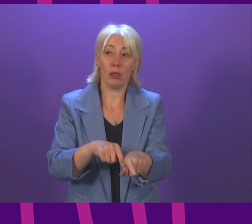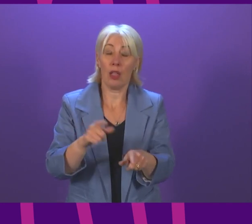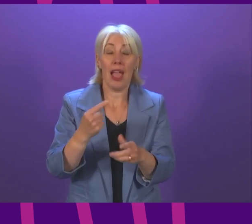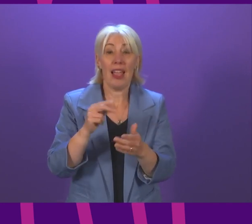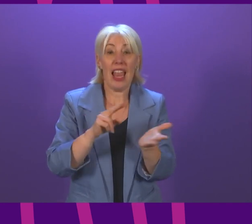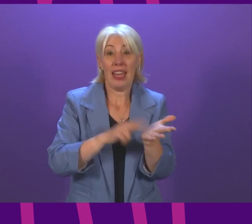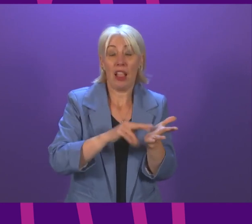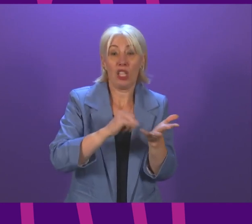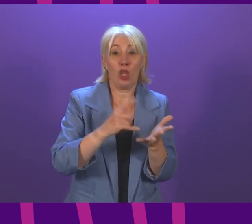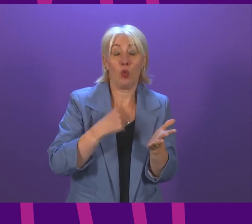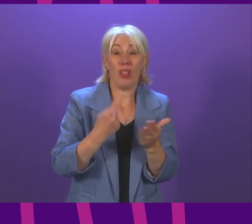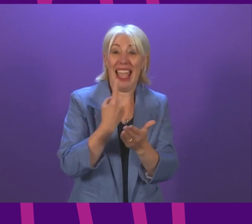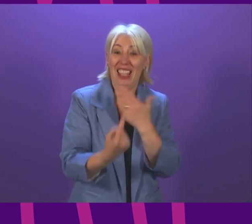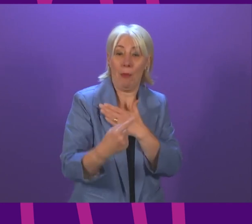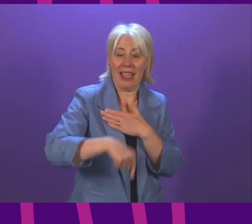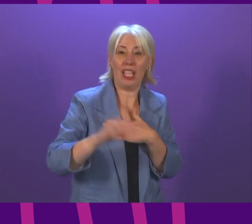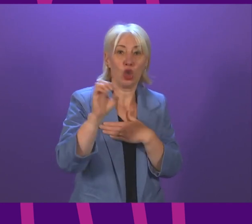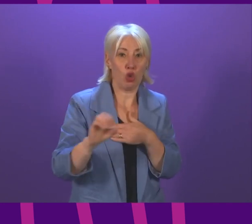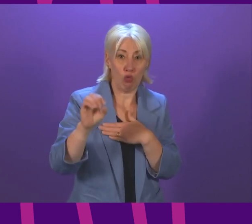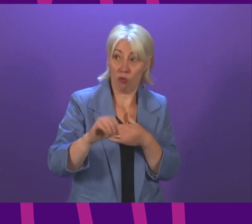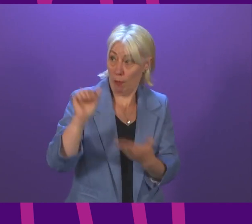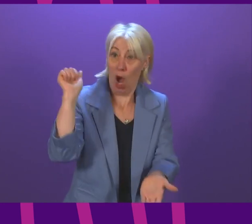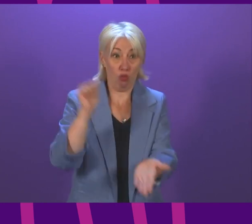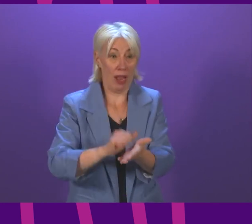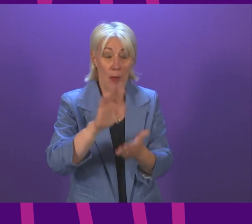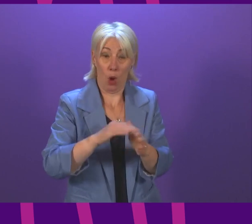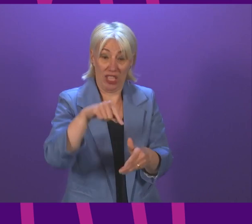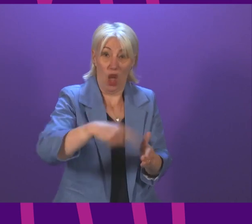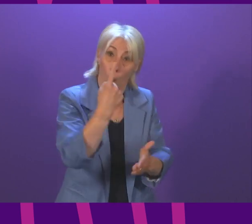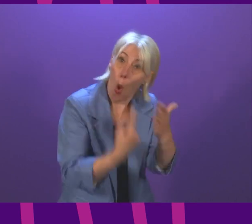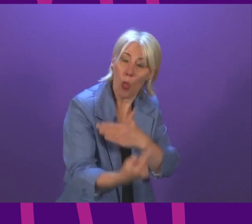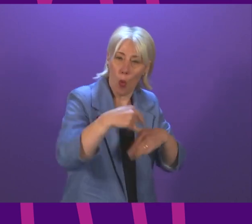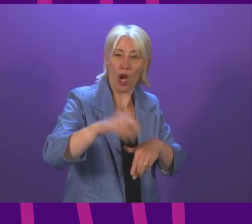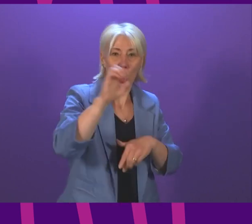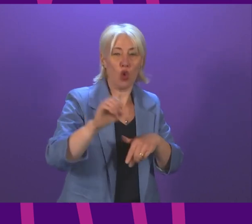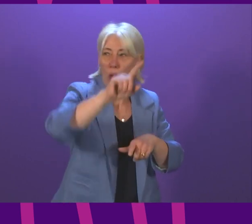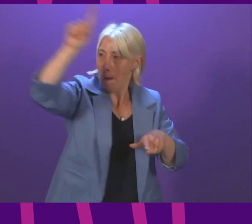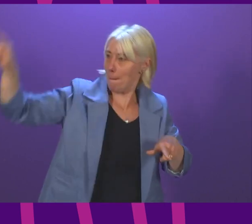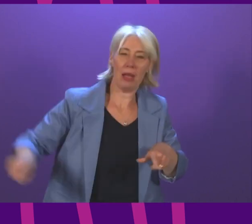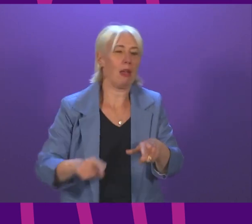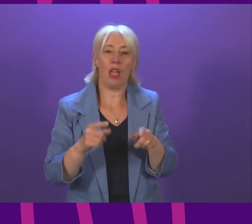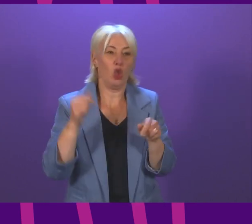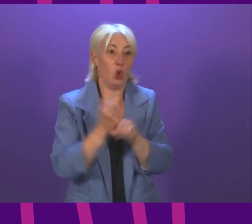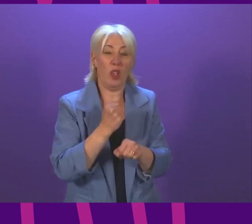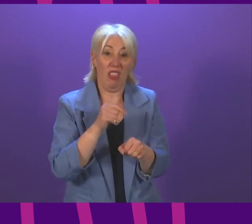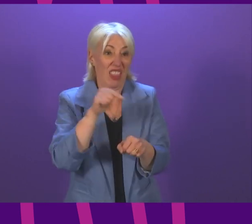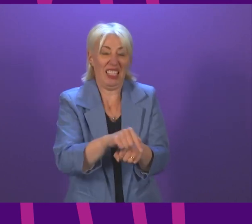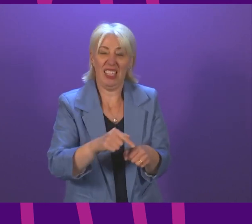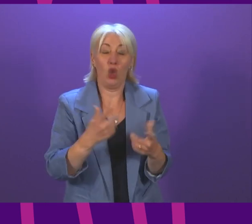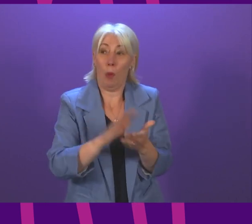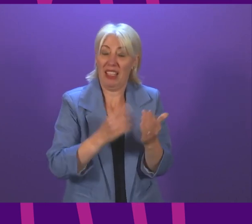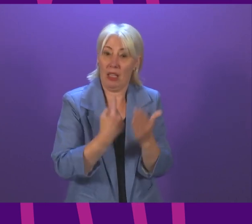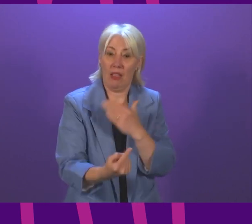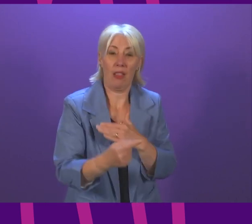pursuing this shambles of a scheme. So can I ask, why are countries across Europe wrong? Thousands of Scottish businesses, the